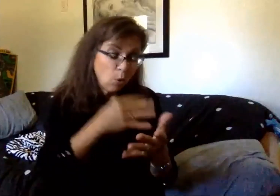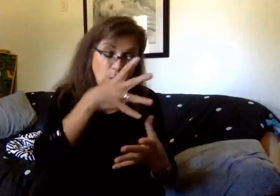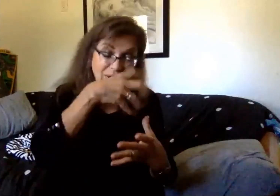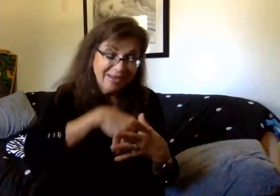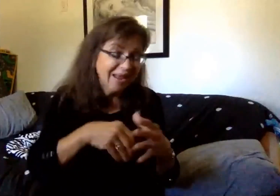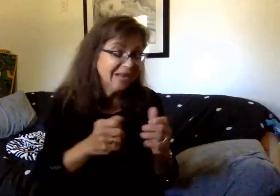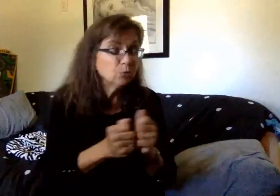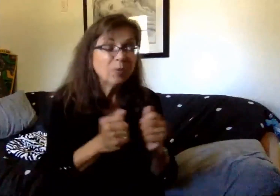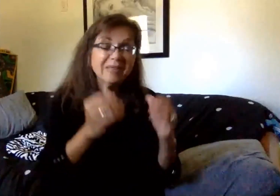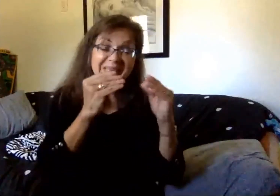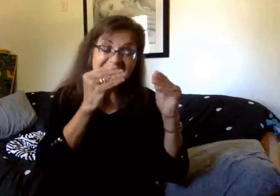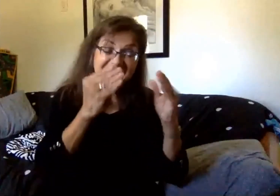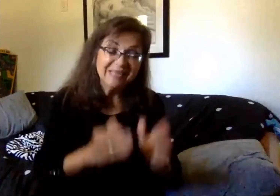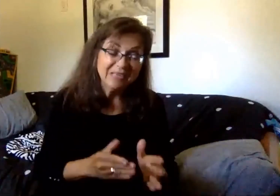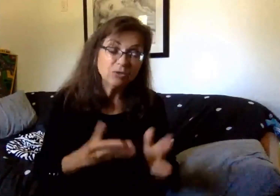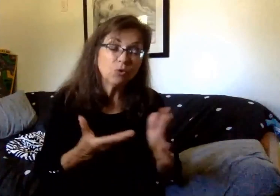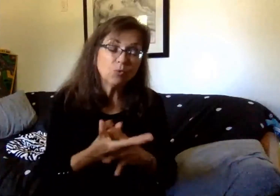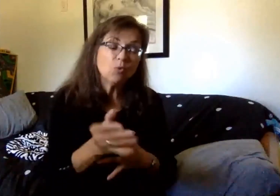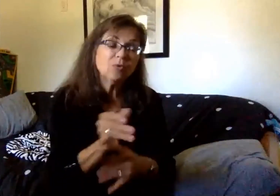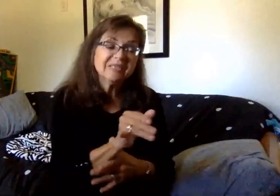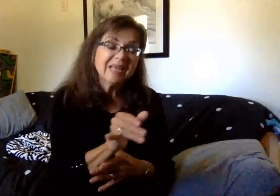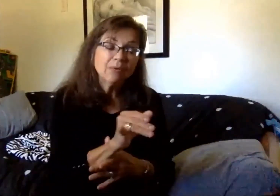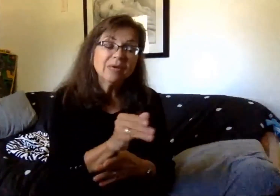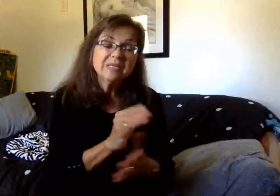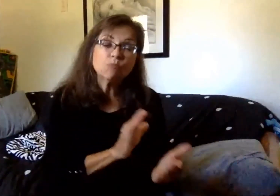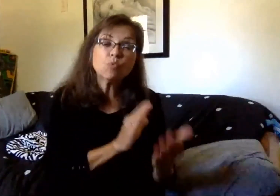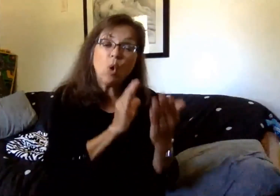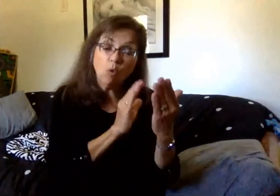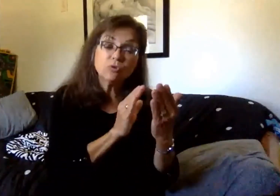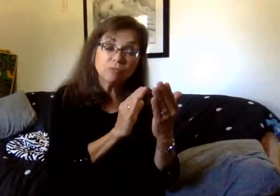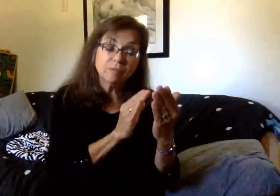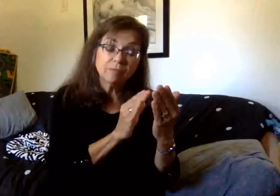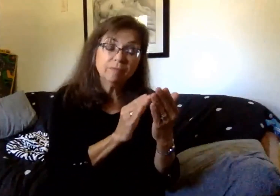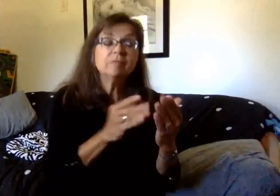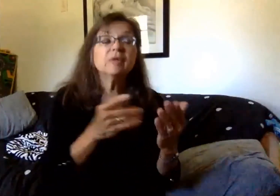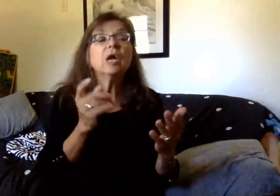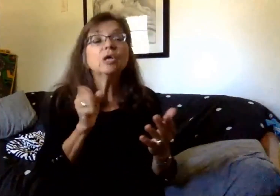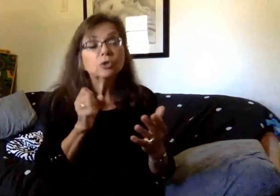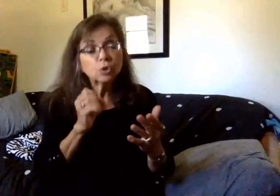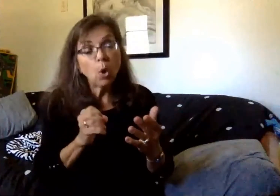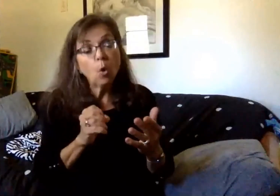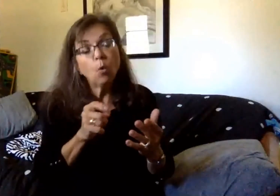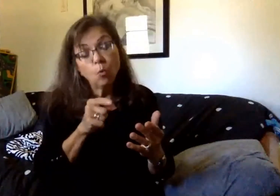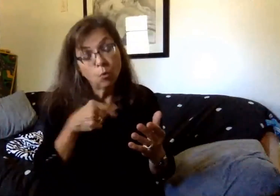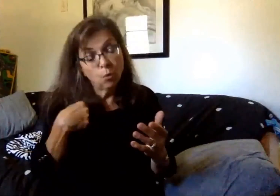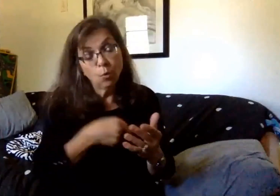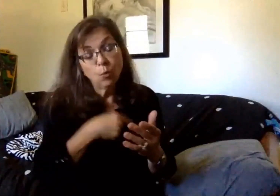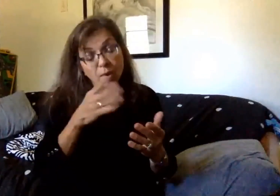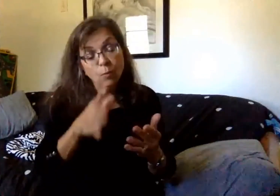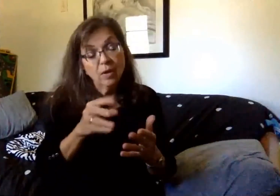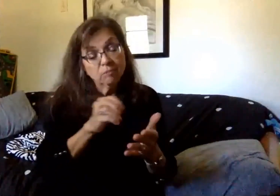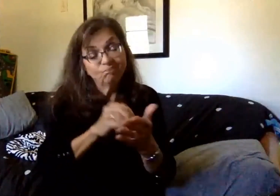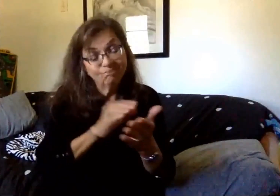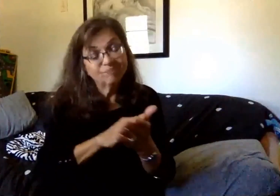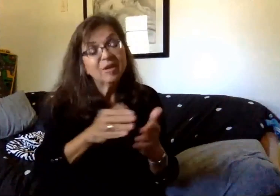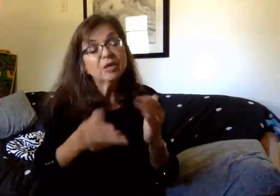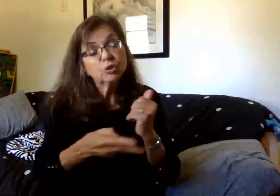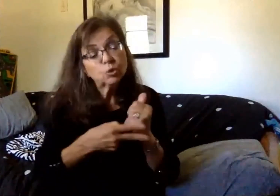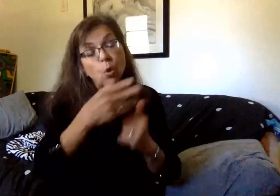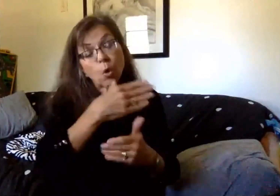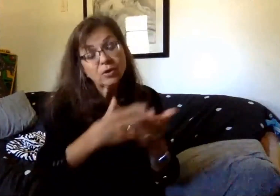teacher through synchronous approach. As a result, we'll store some information, we'll upload these tutorials,